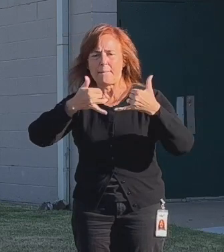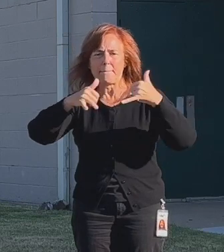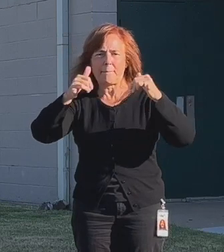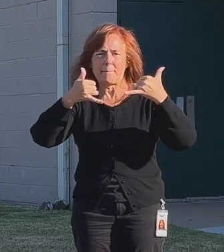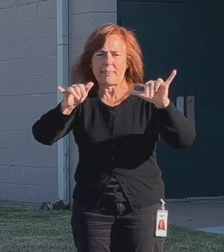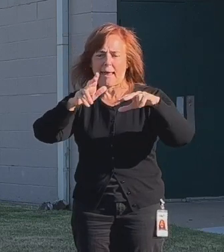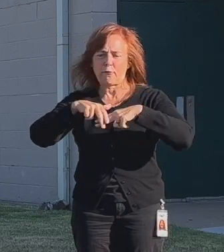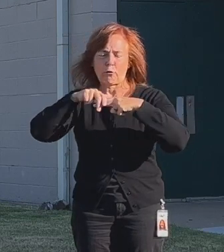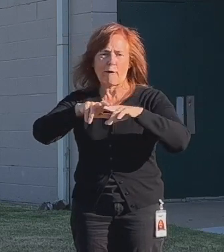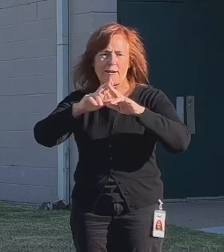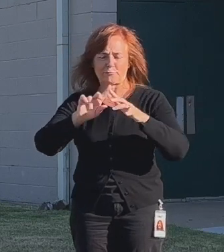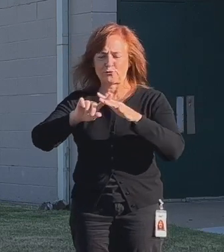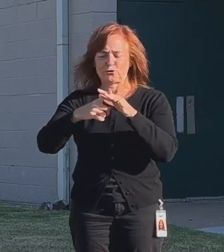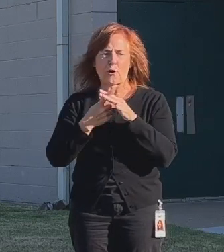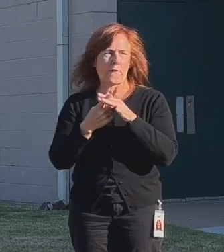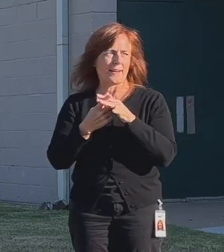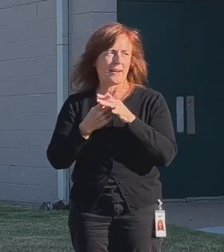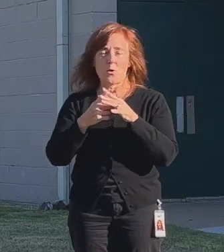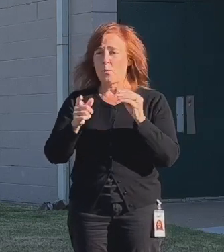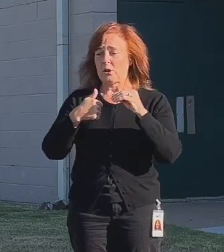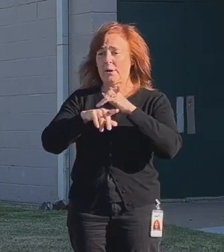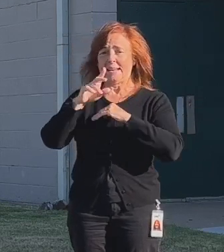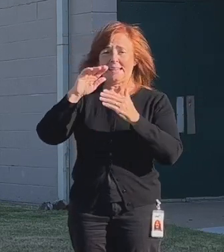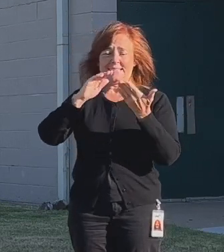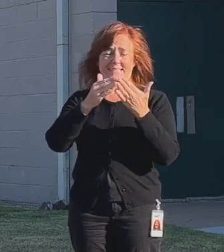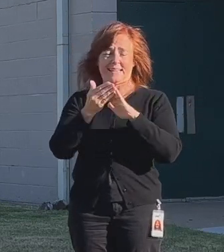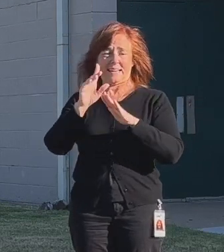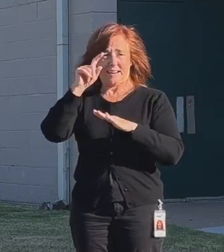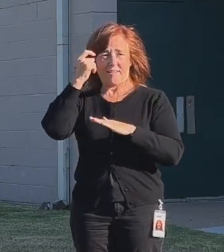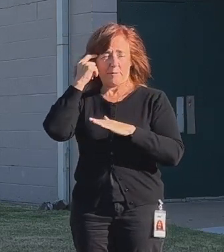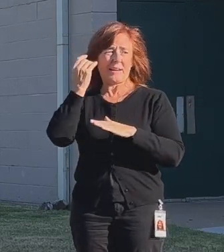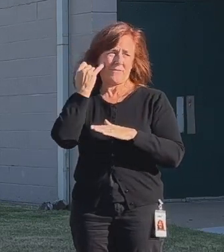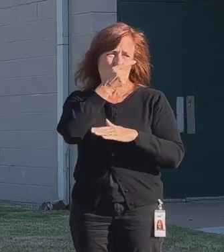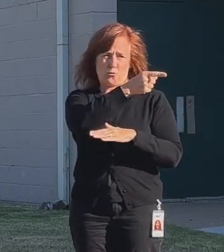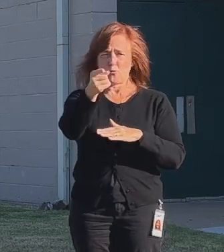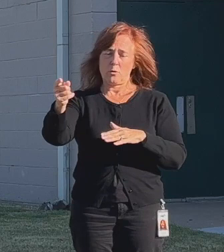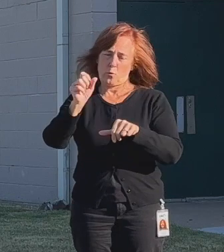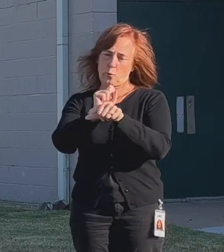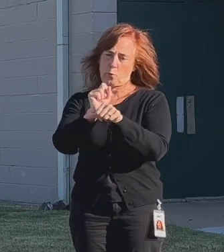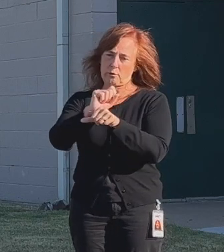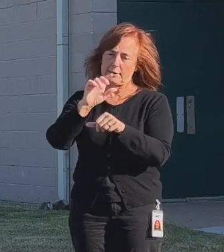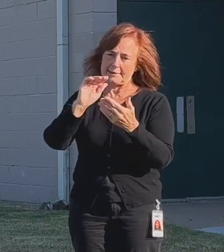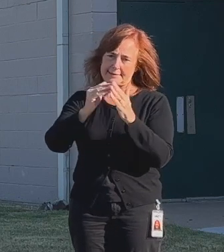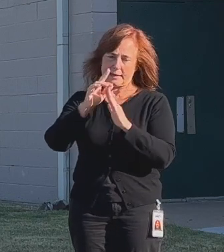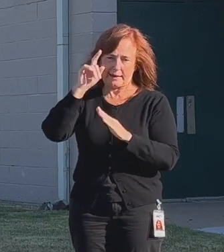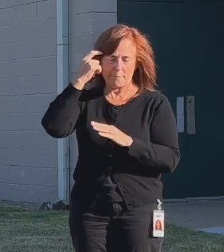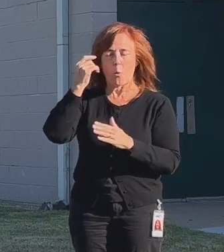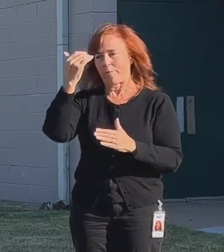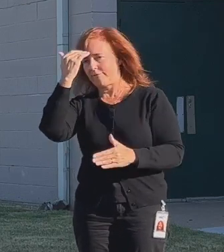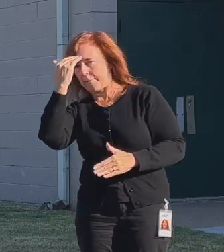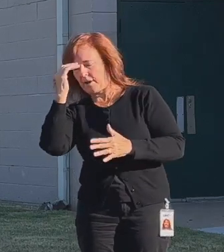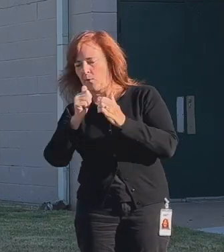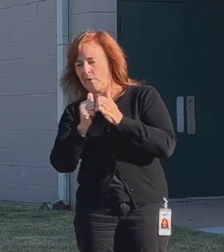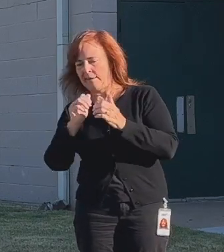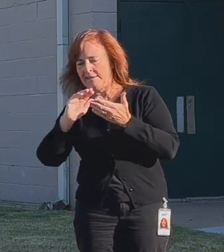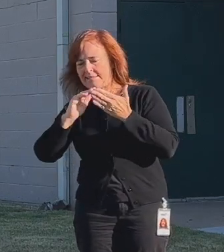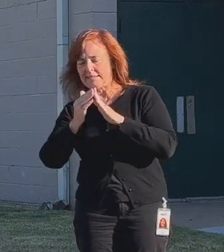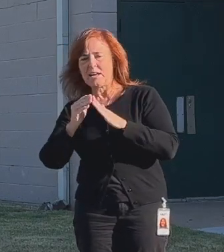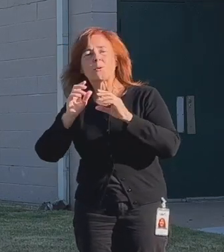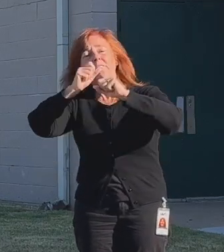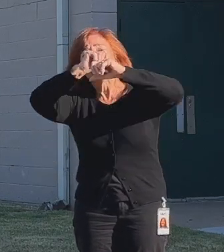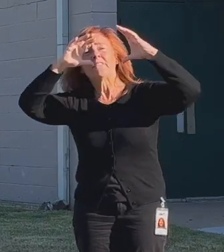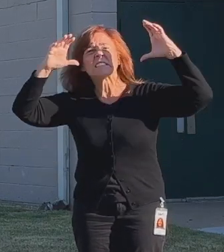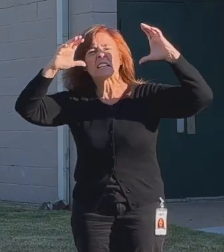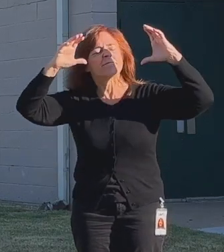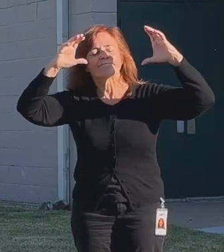originated. When you're in city government, those of you who work in city government and others are very familiar with this, a lot of times you have a vision